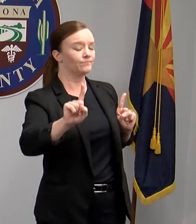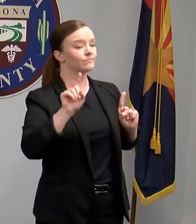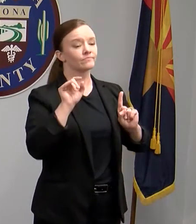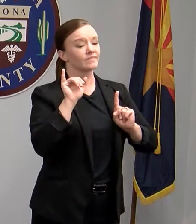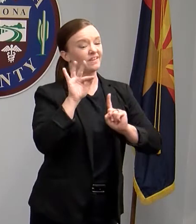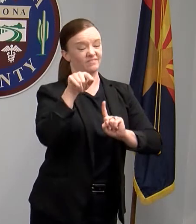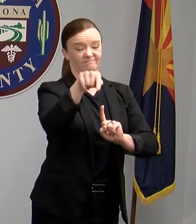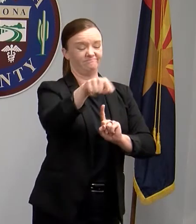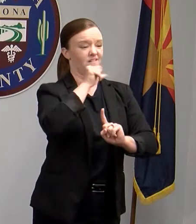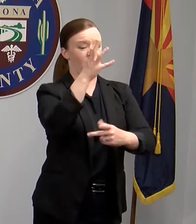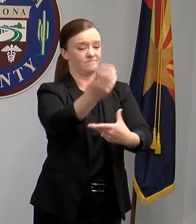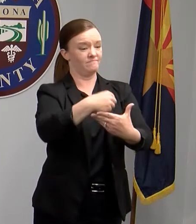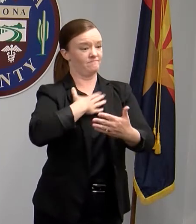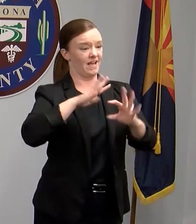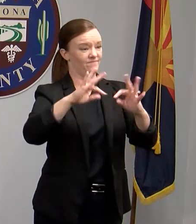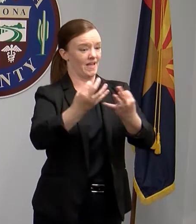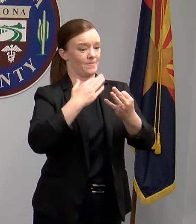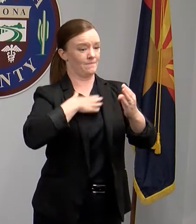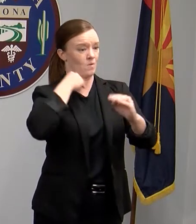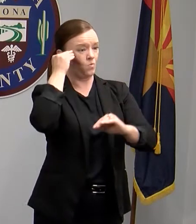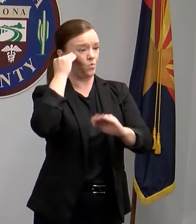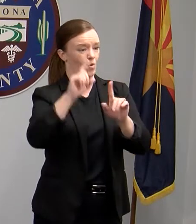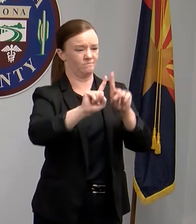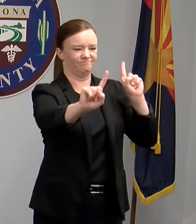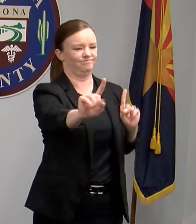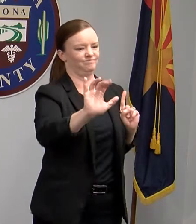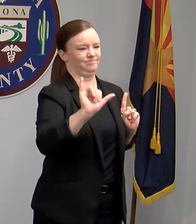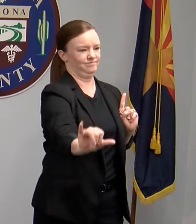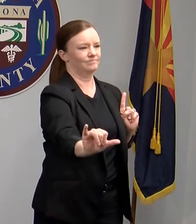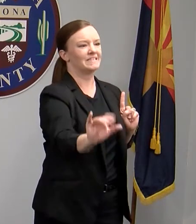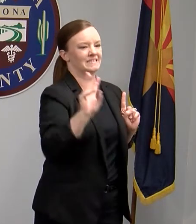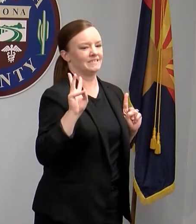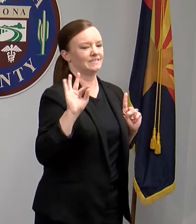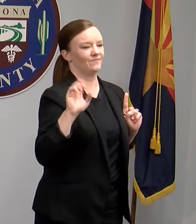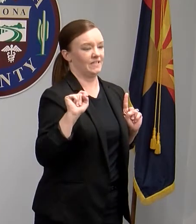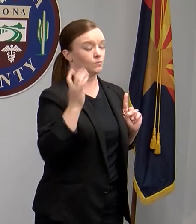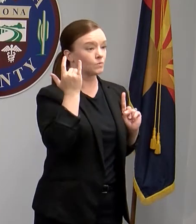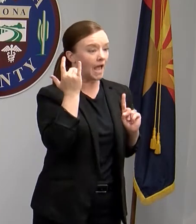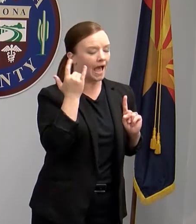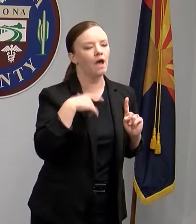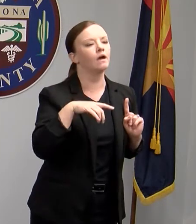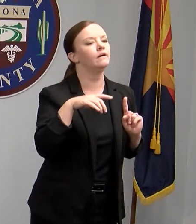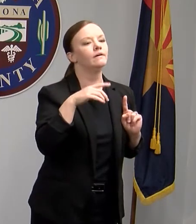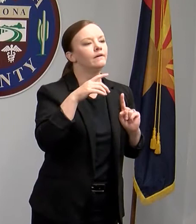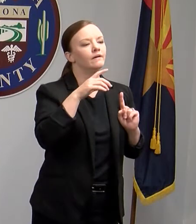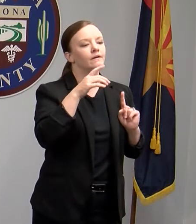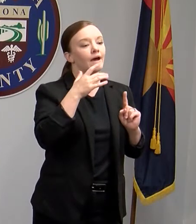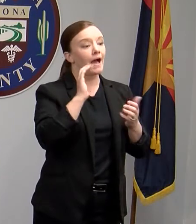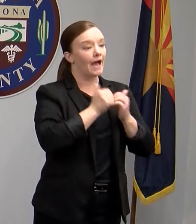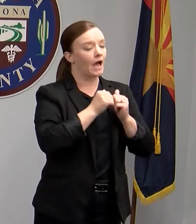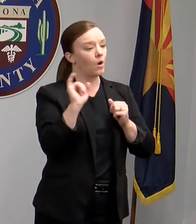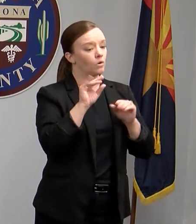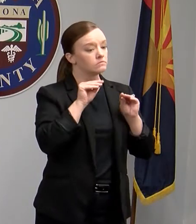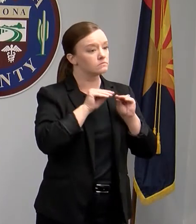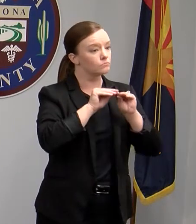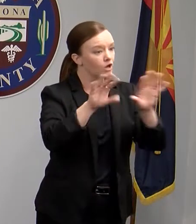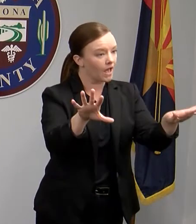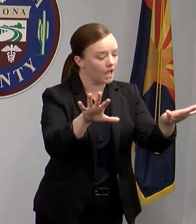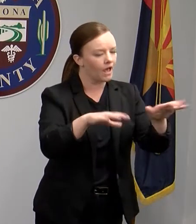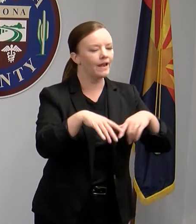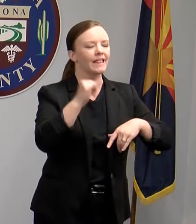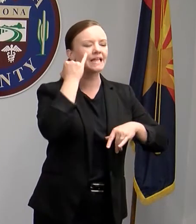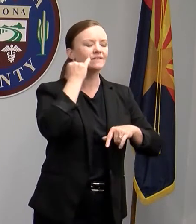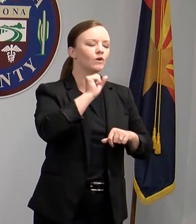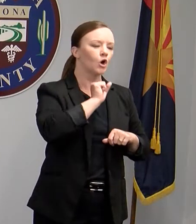are not part of our household. And that's because COVID-19 is spread through droplets when you cough or sneeze or even talk.